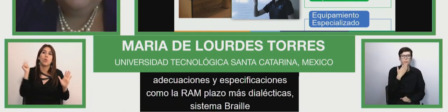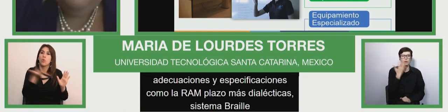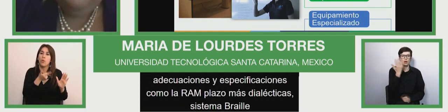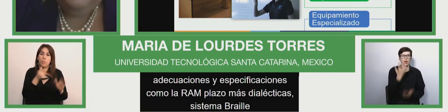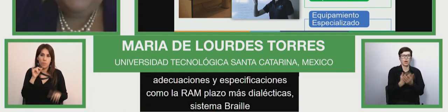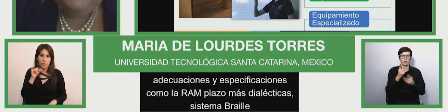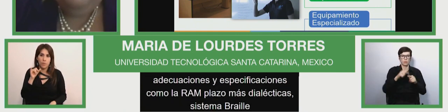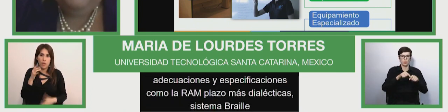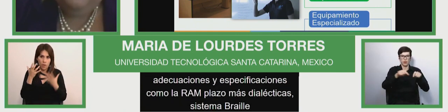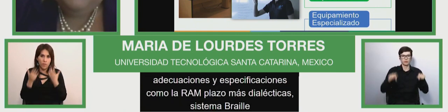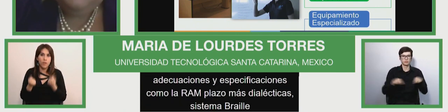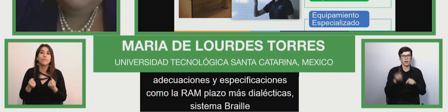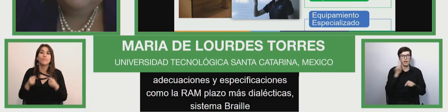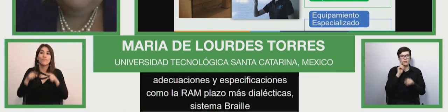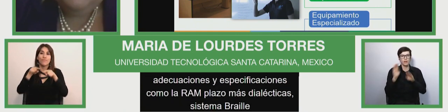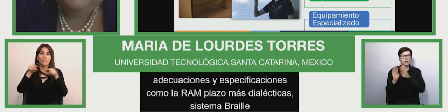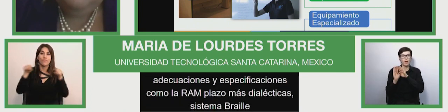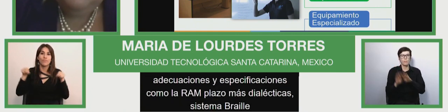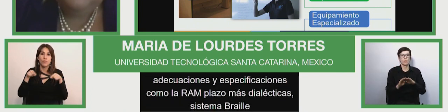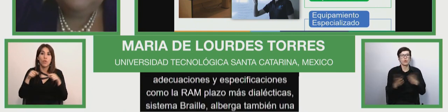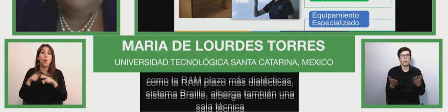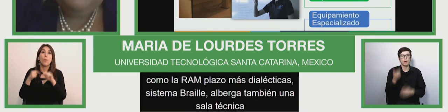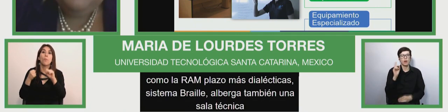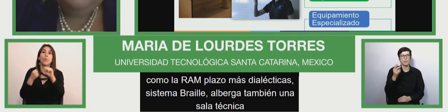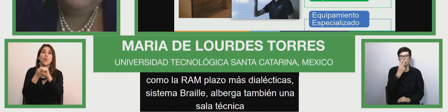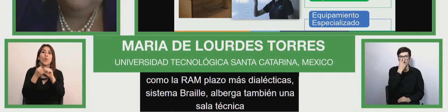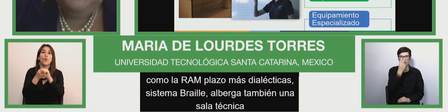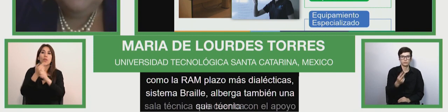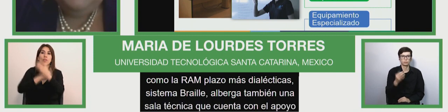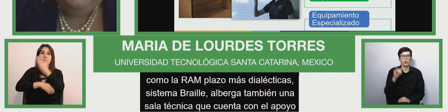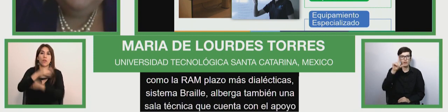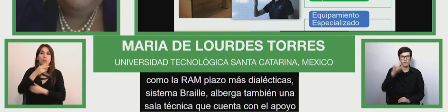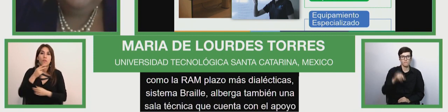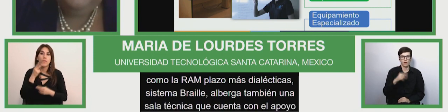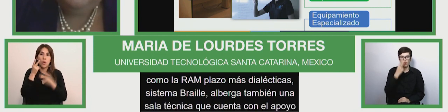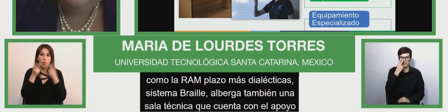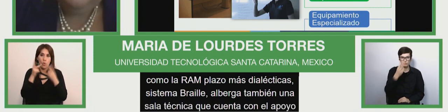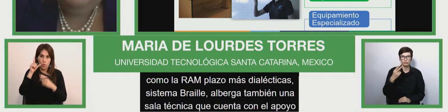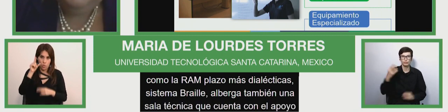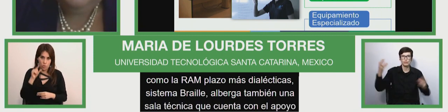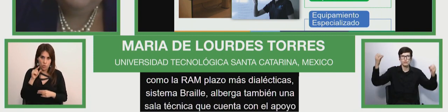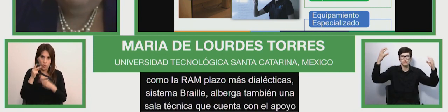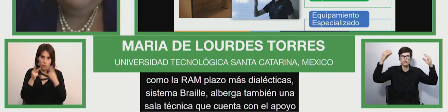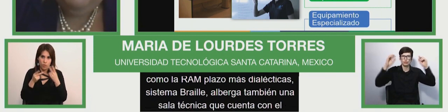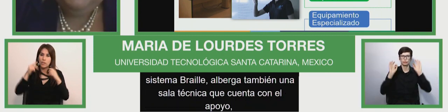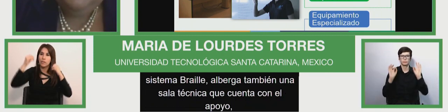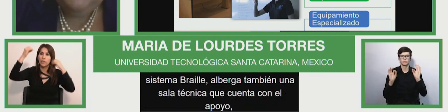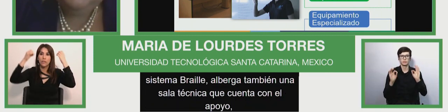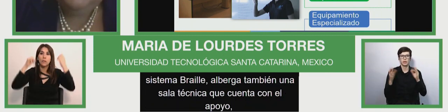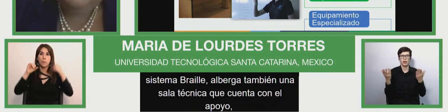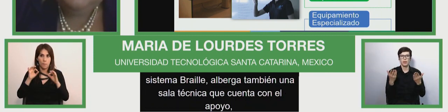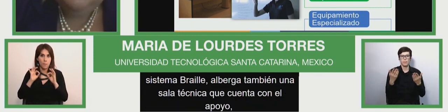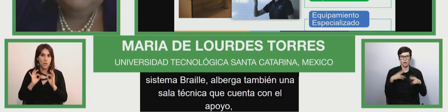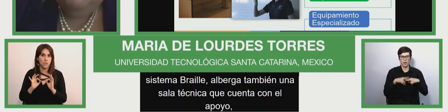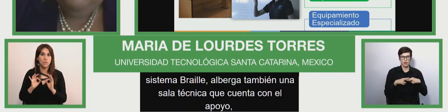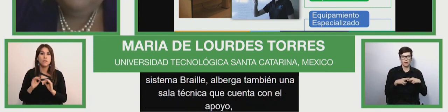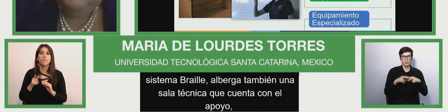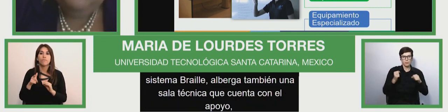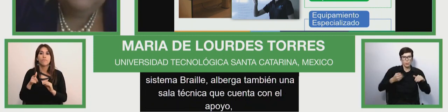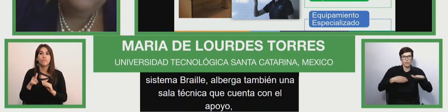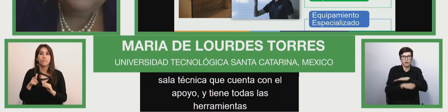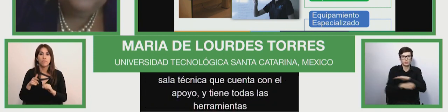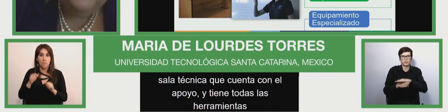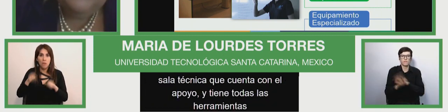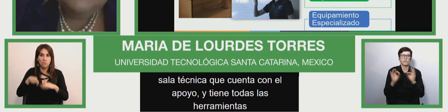such as ramps signage braille system on all these and also you have a technical